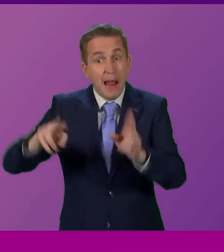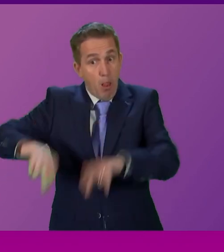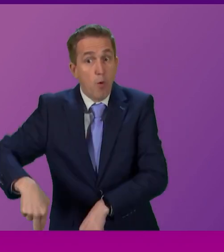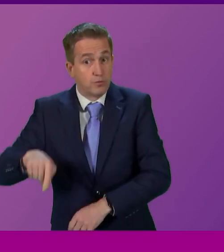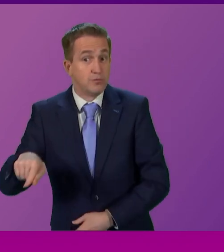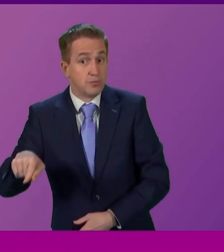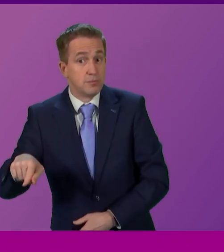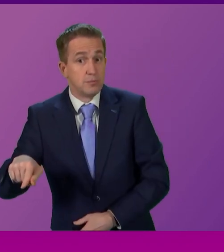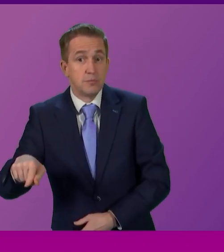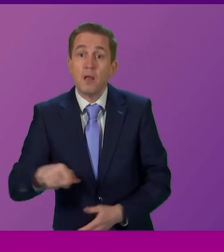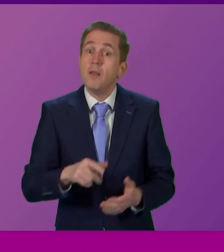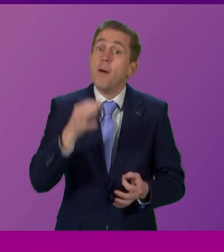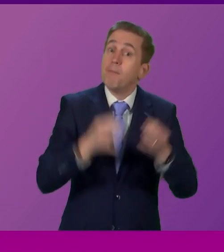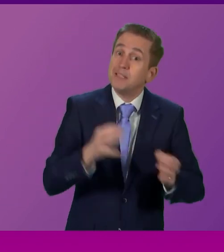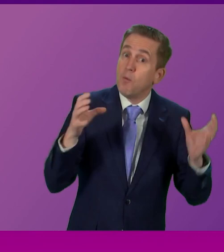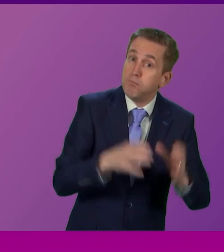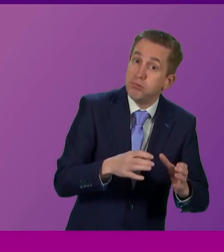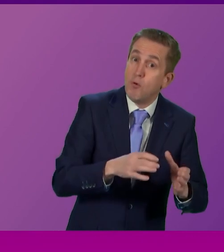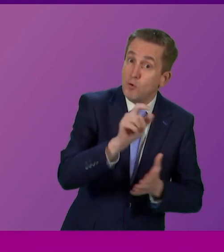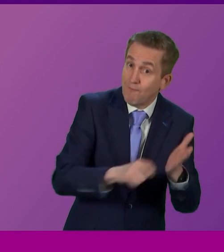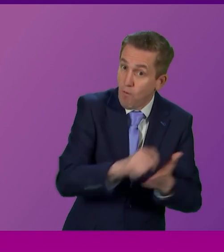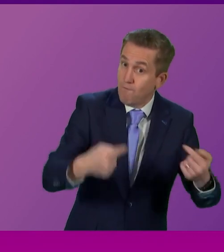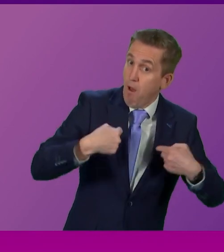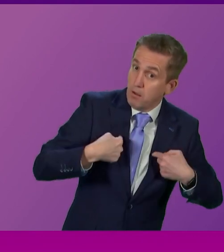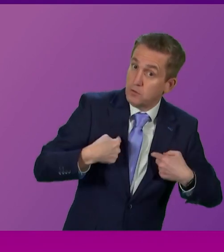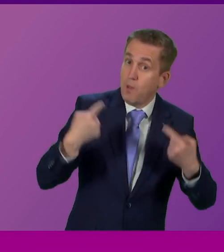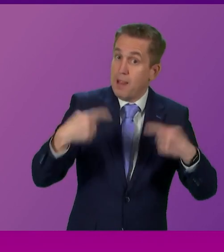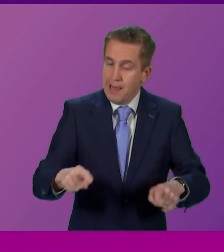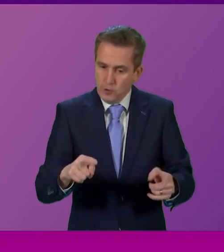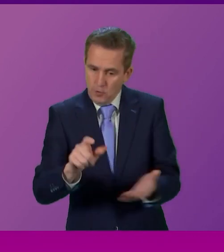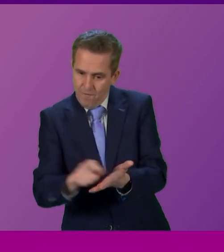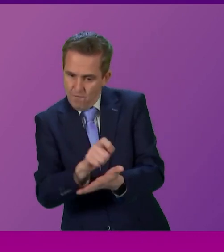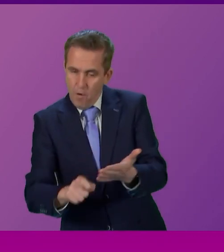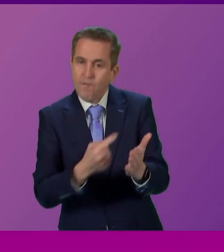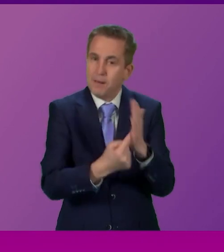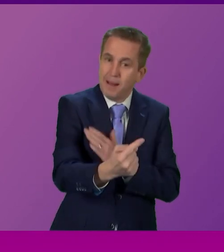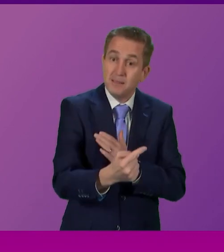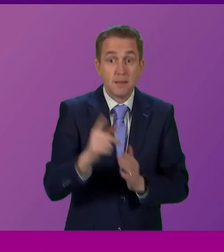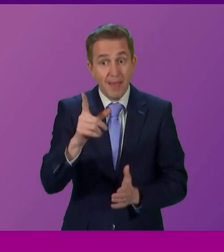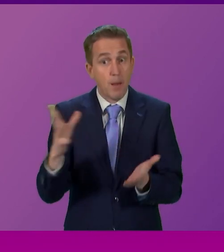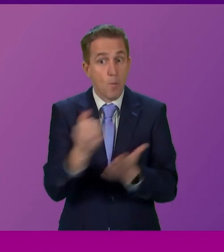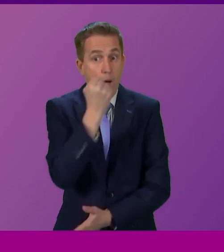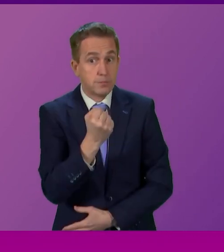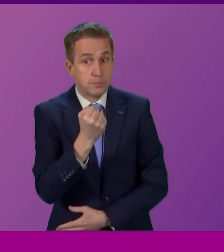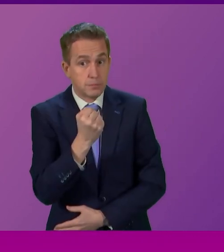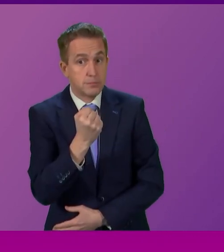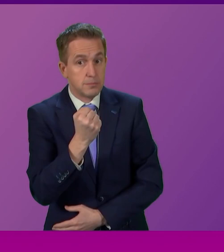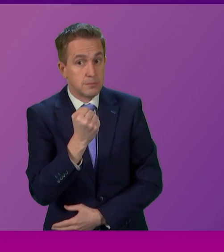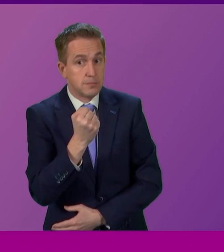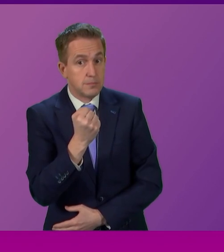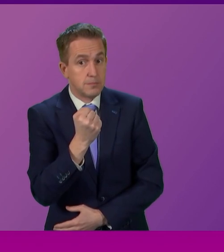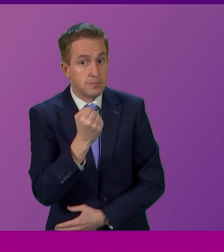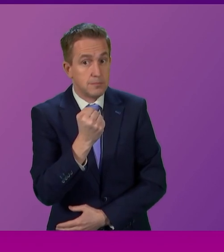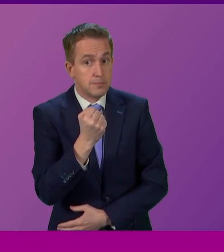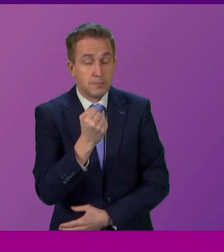And the parties that said, vote for me and we will give you the choice of independence, won. That simple act of